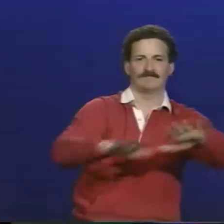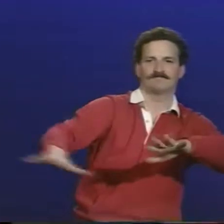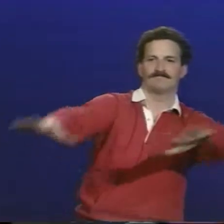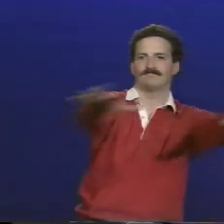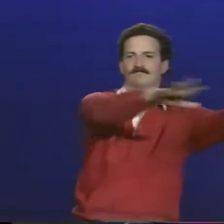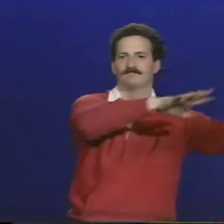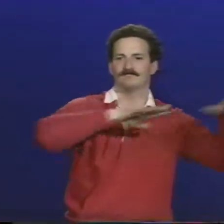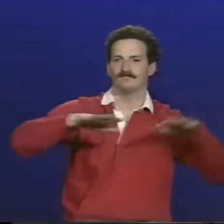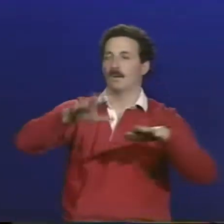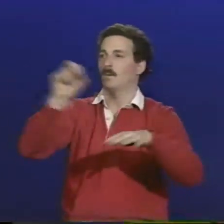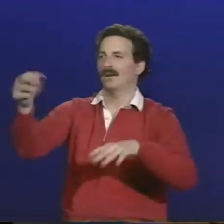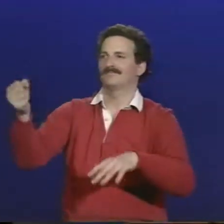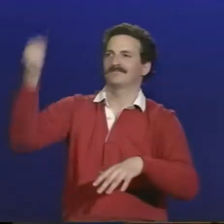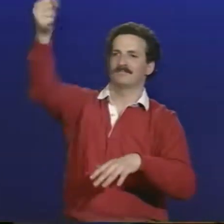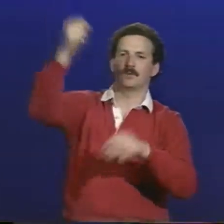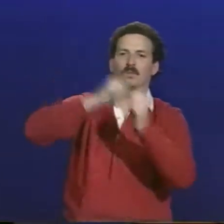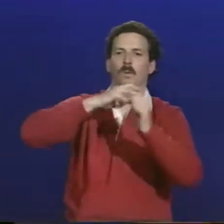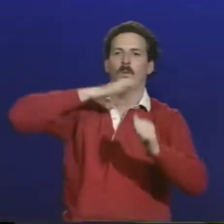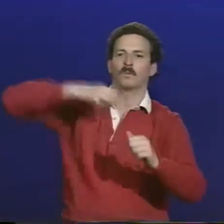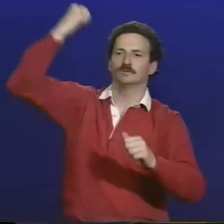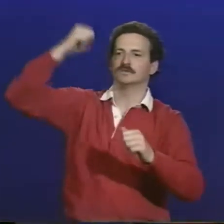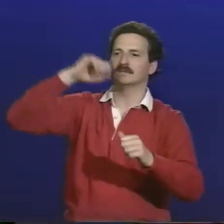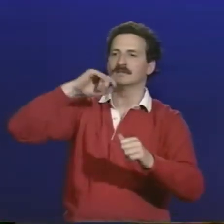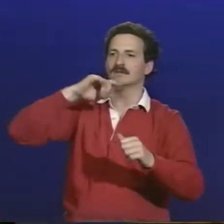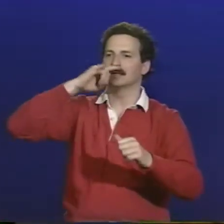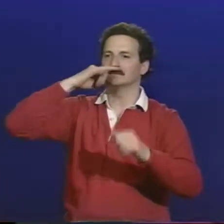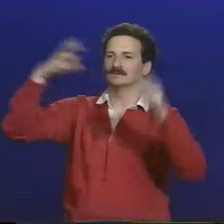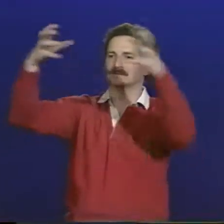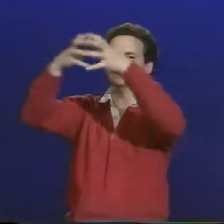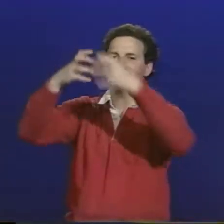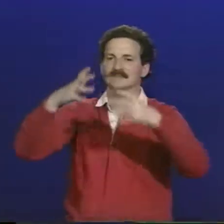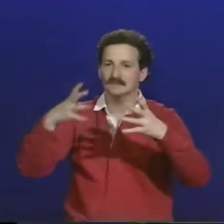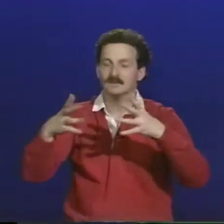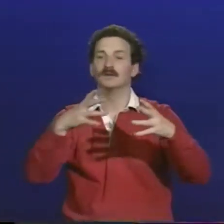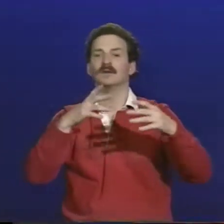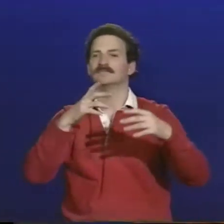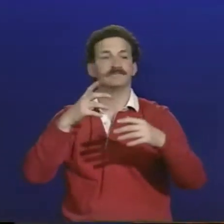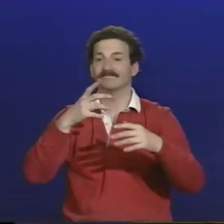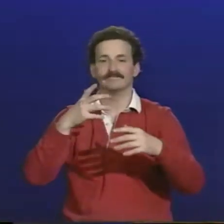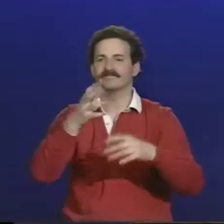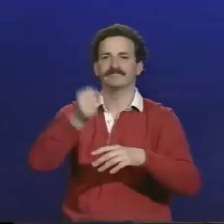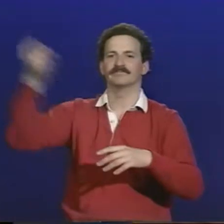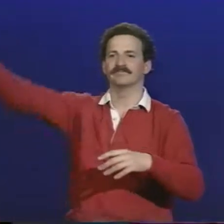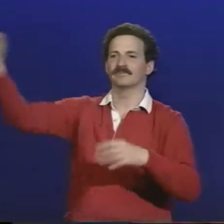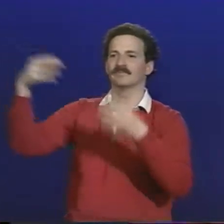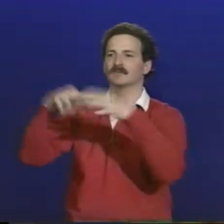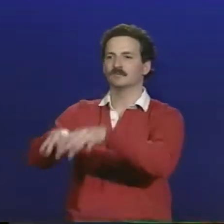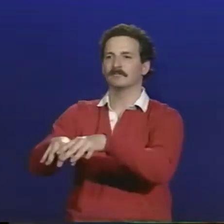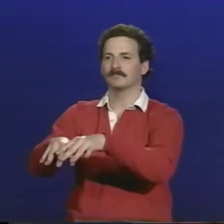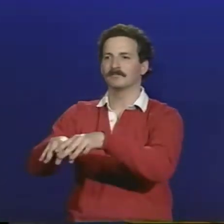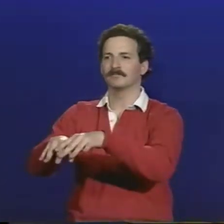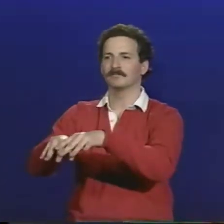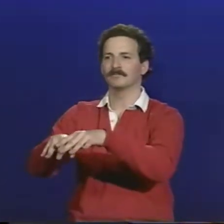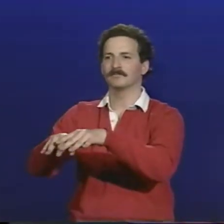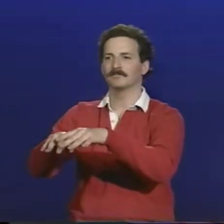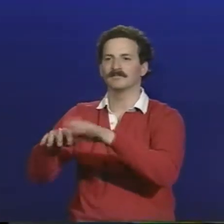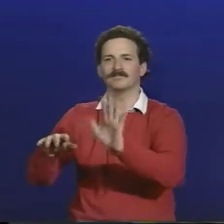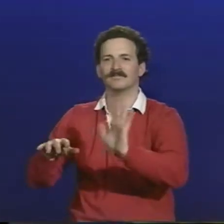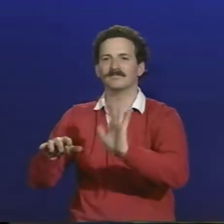program to really be for those two or three kids who are particularly gifted. get put in with the regular students. And since there is